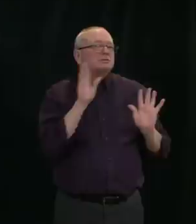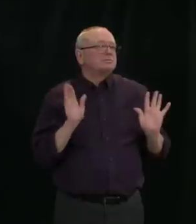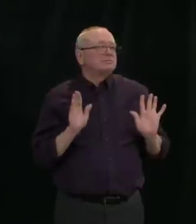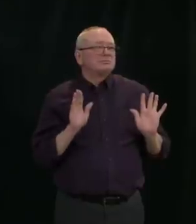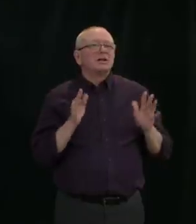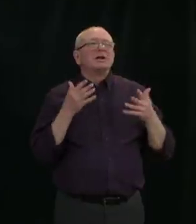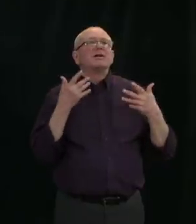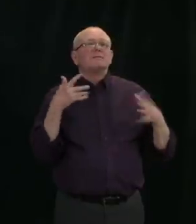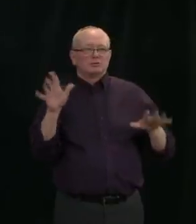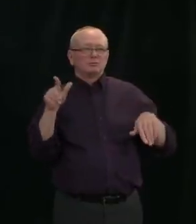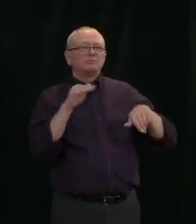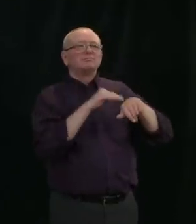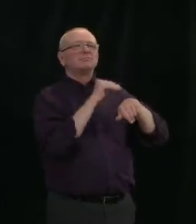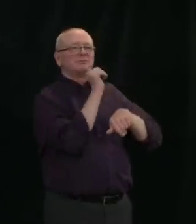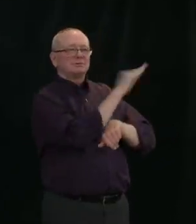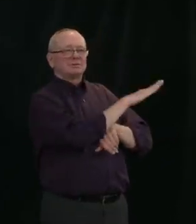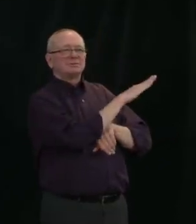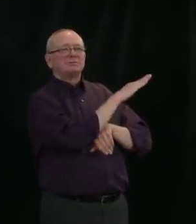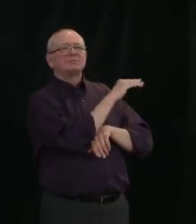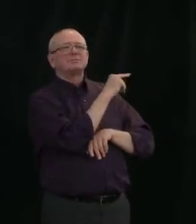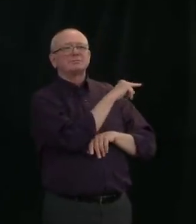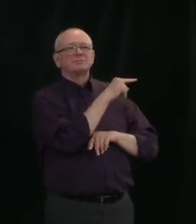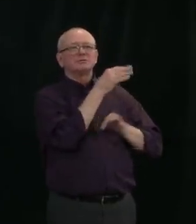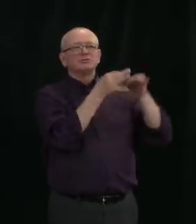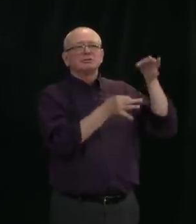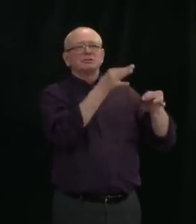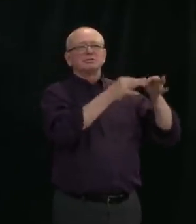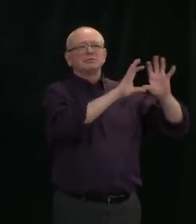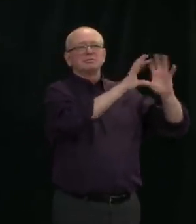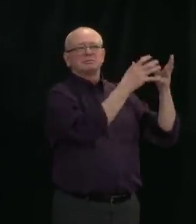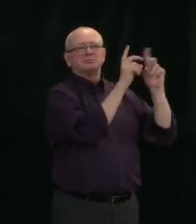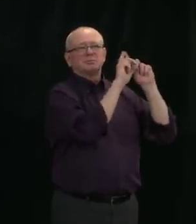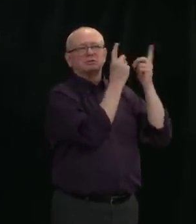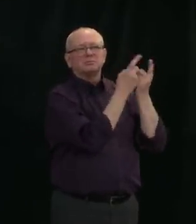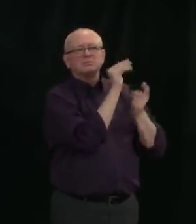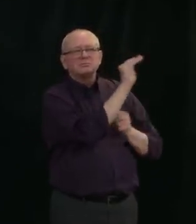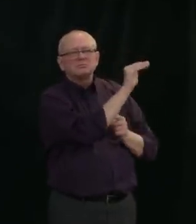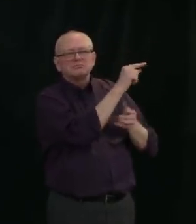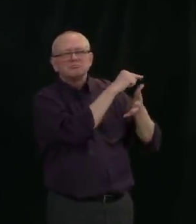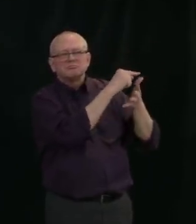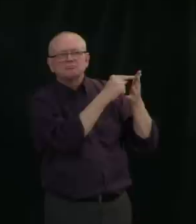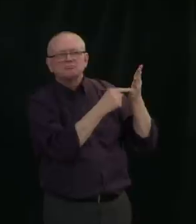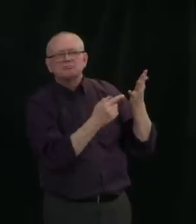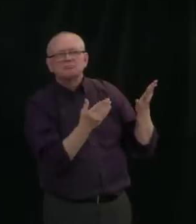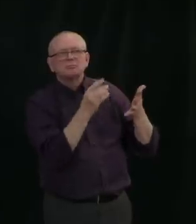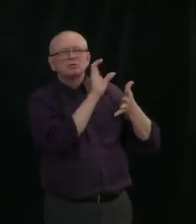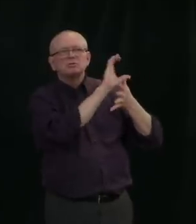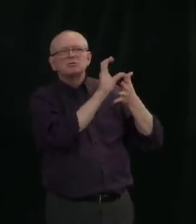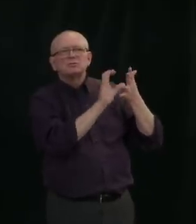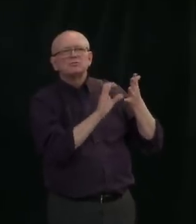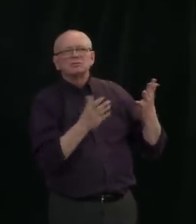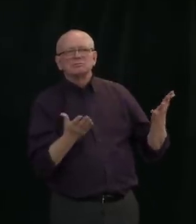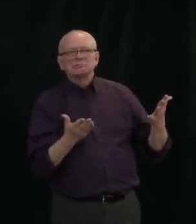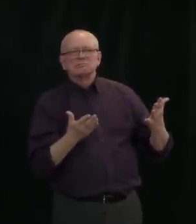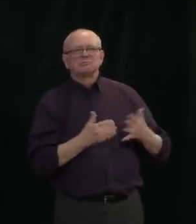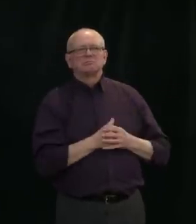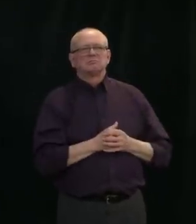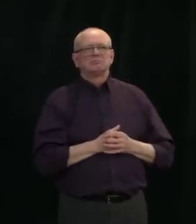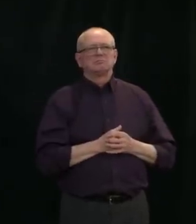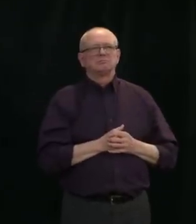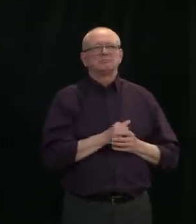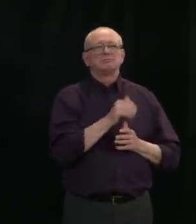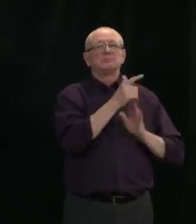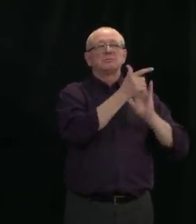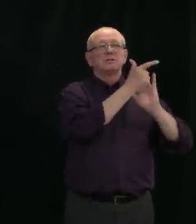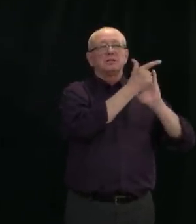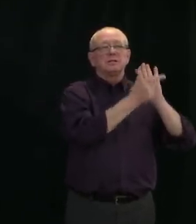of my order. And my order in terms of the legal requirements for people to be staying home are if